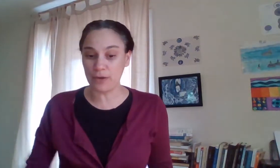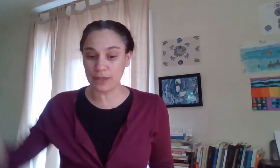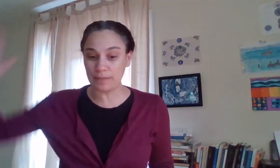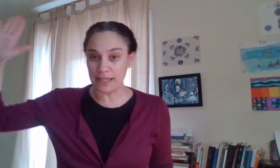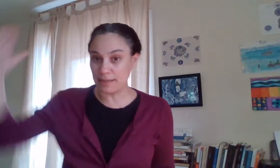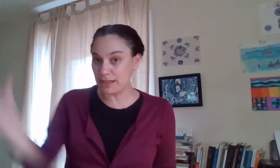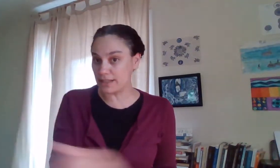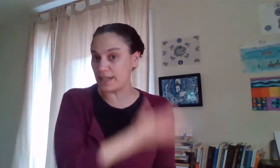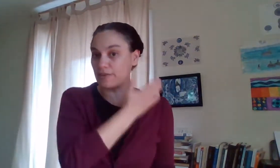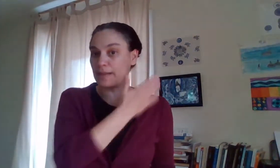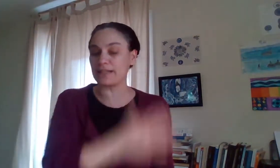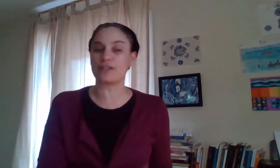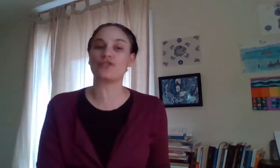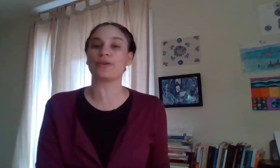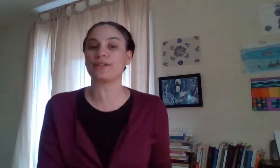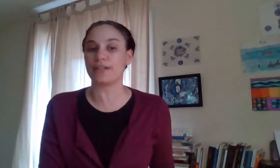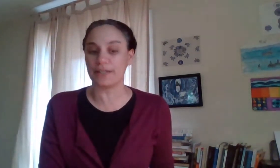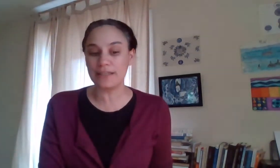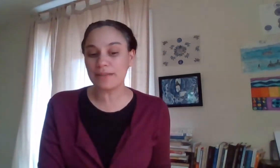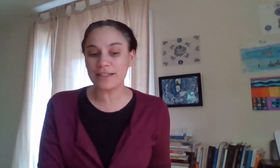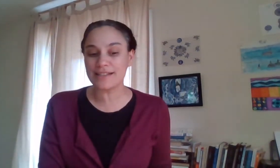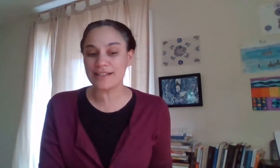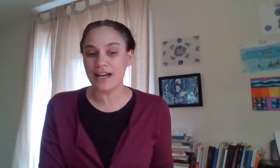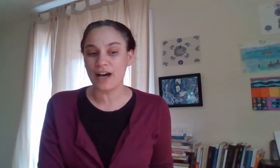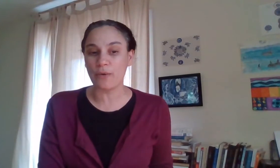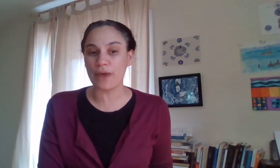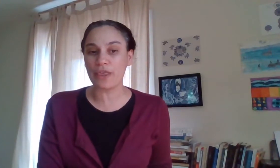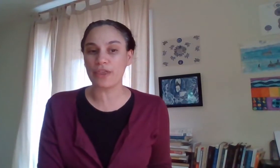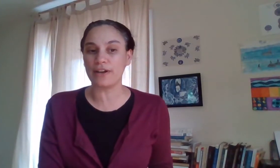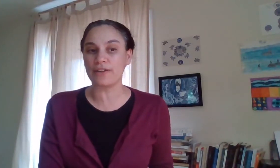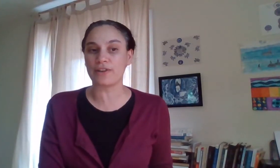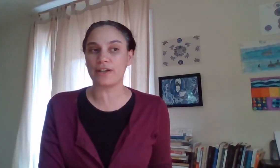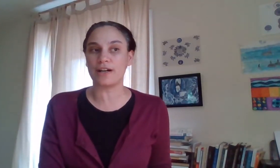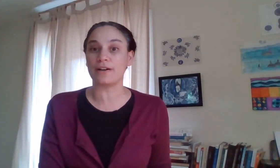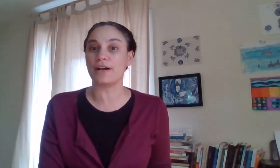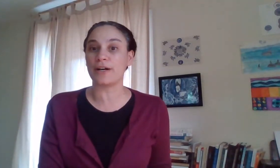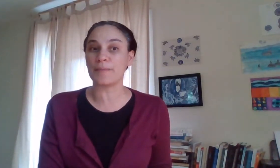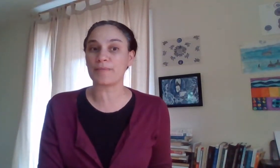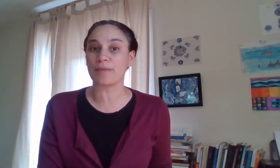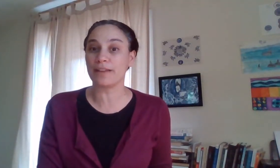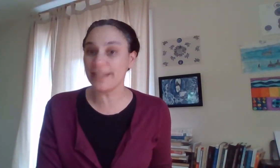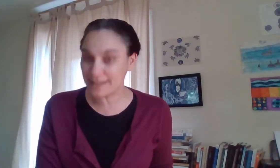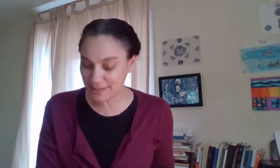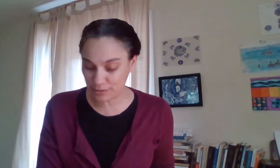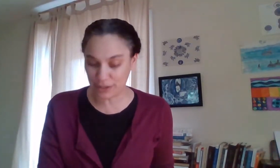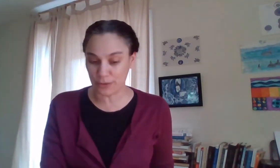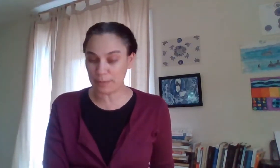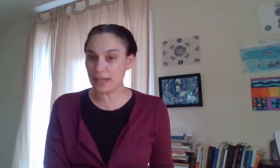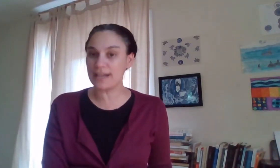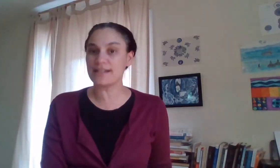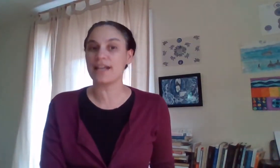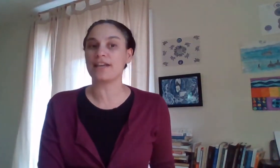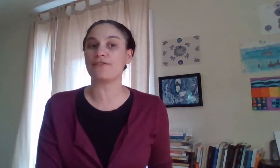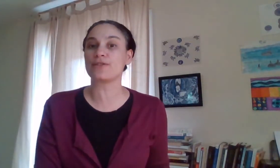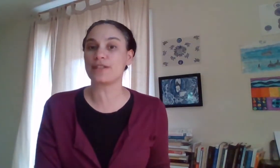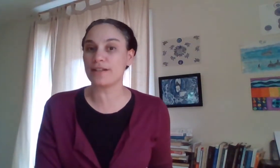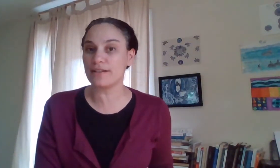will be emailing everybody that joined the email list with the um links with the replays if you still